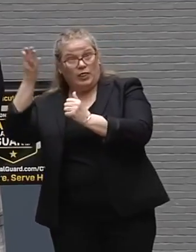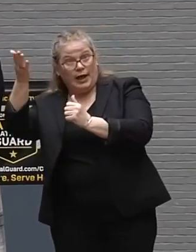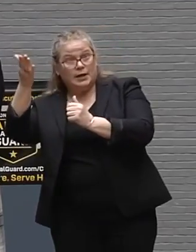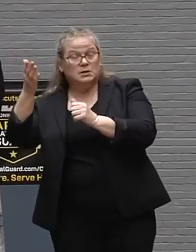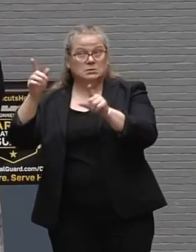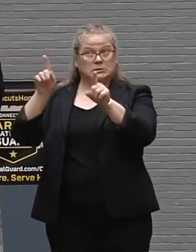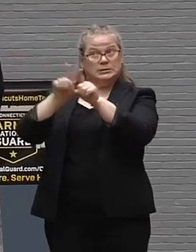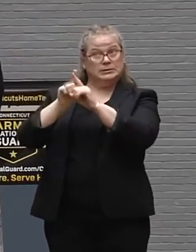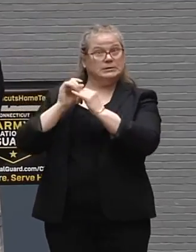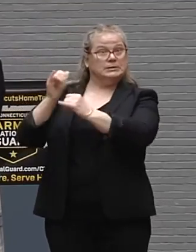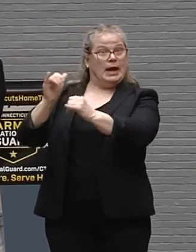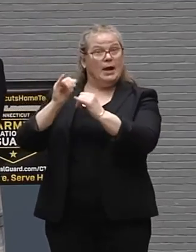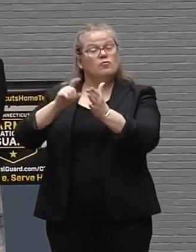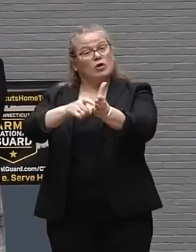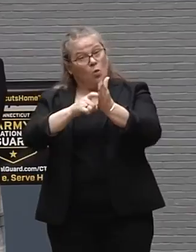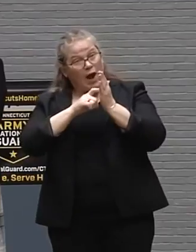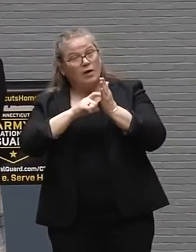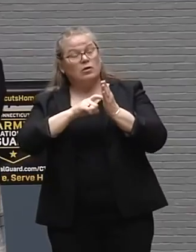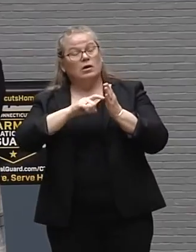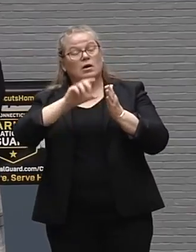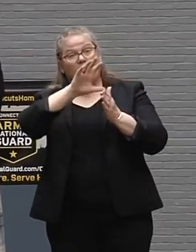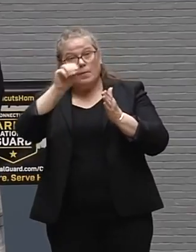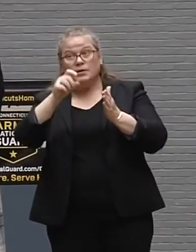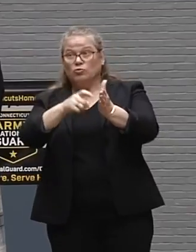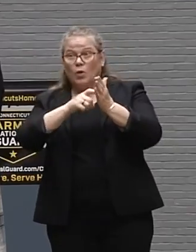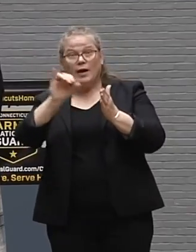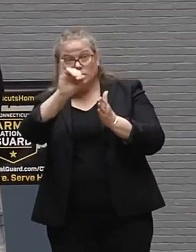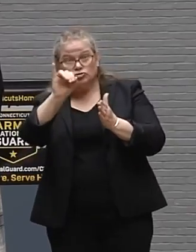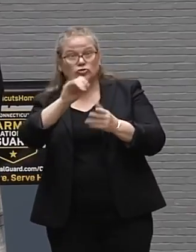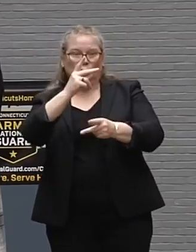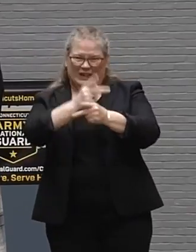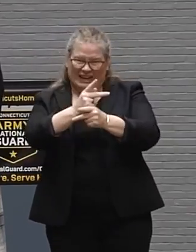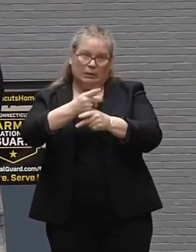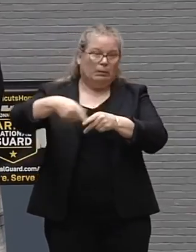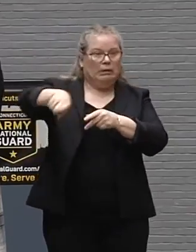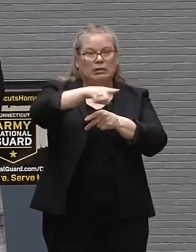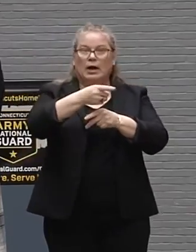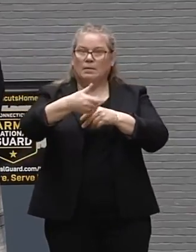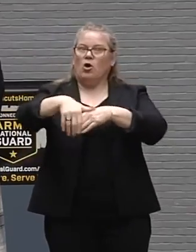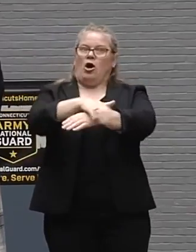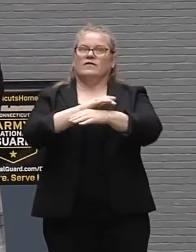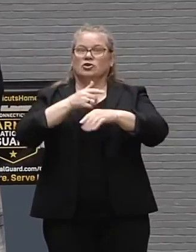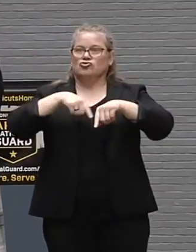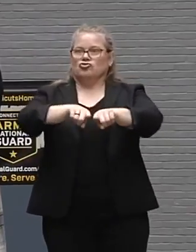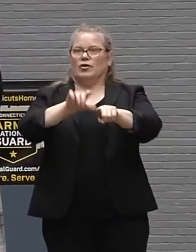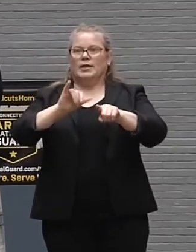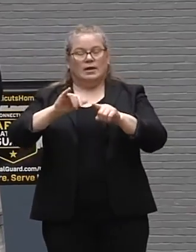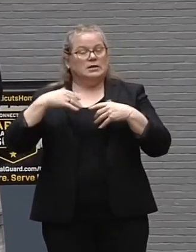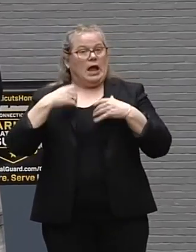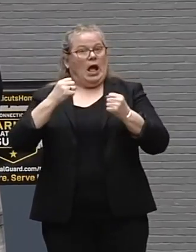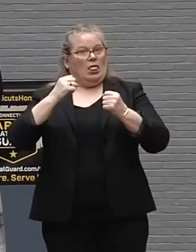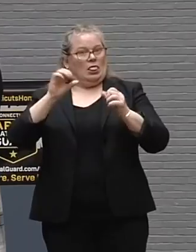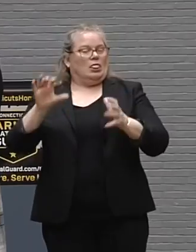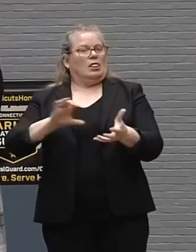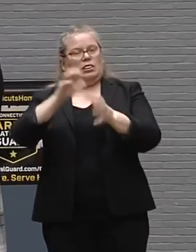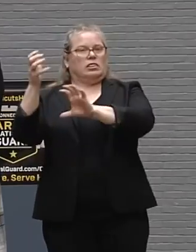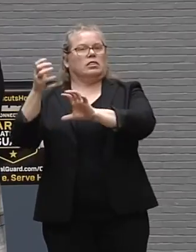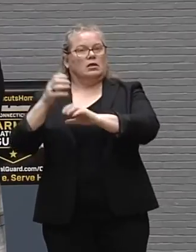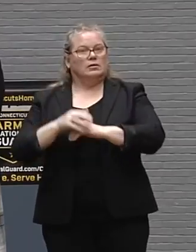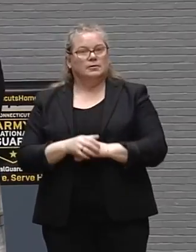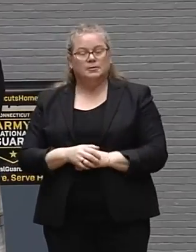state to keep these people covered in the middle of this health care crisis? Yeah, I'll tell you what we have done. We've expanded